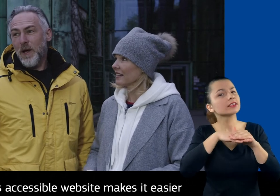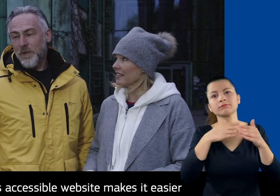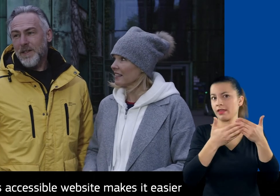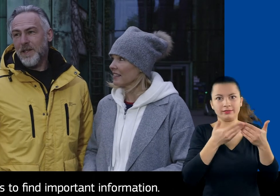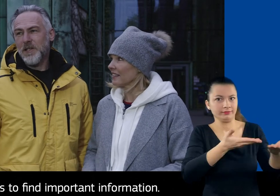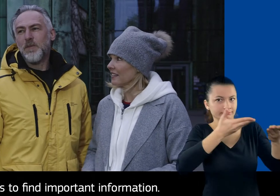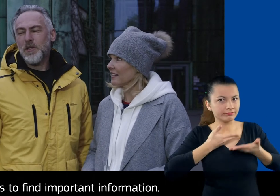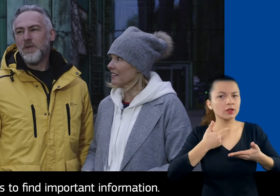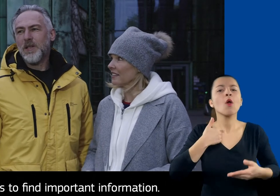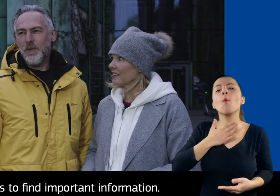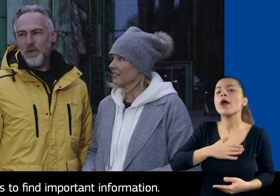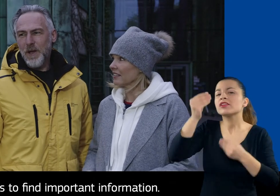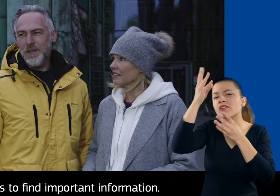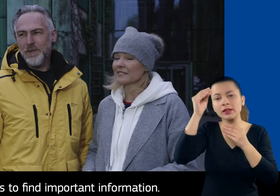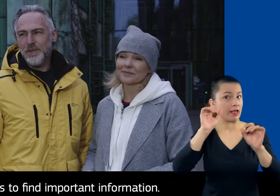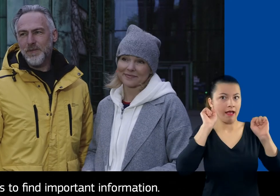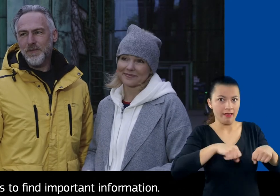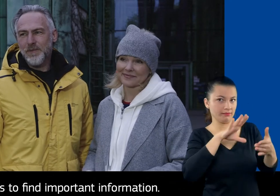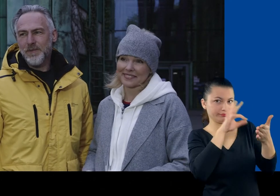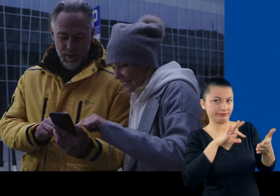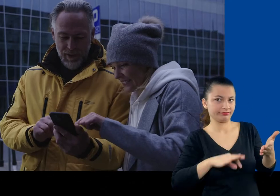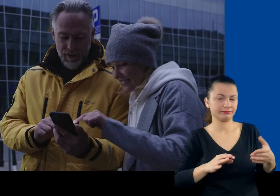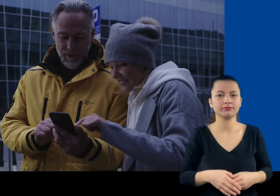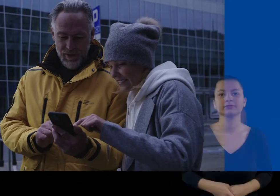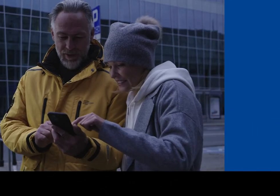makes it easier for us to find important information.